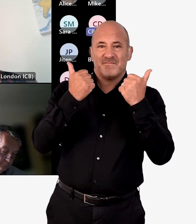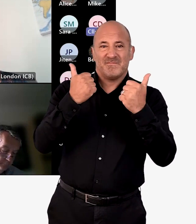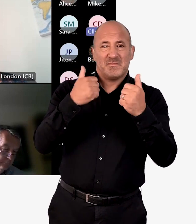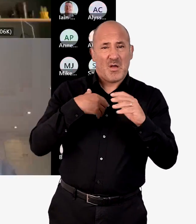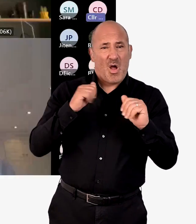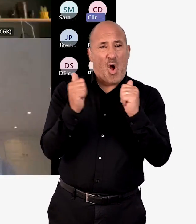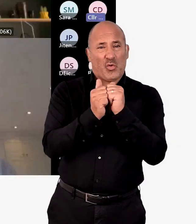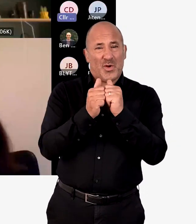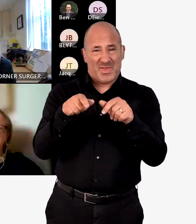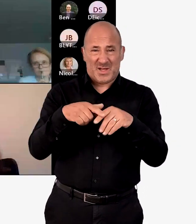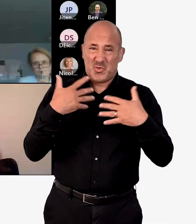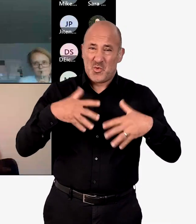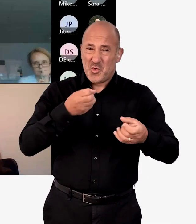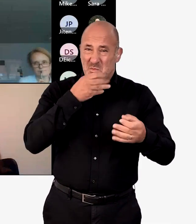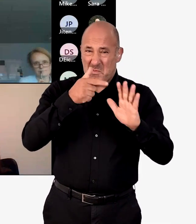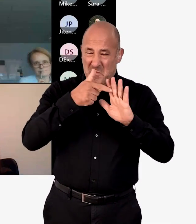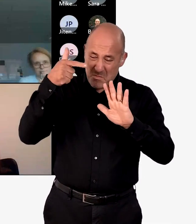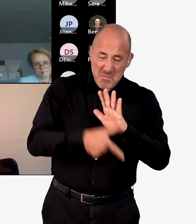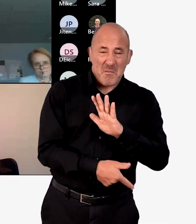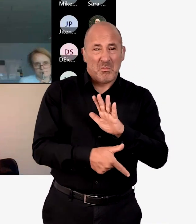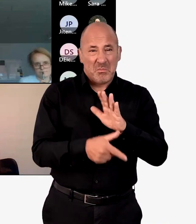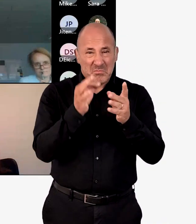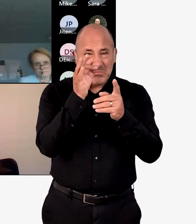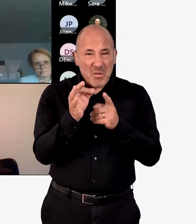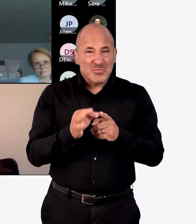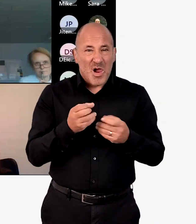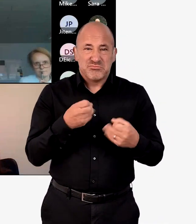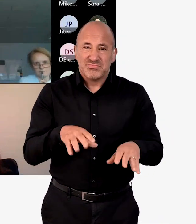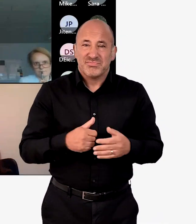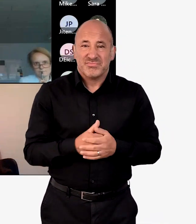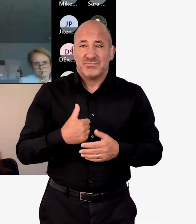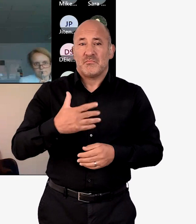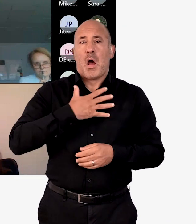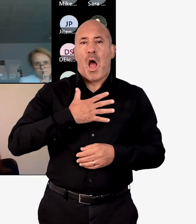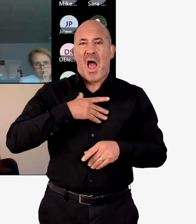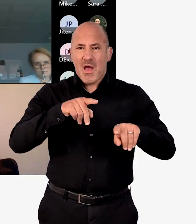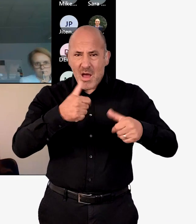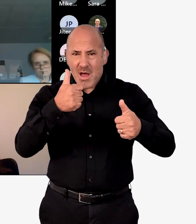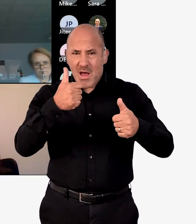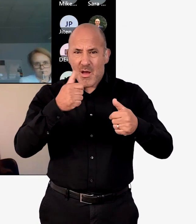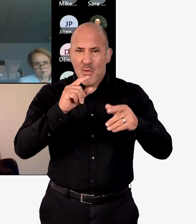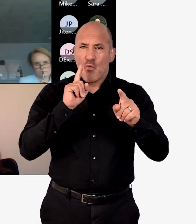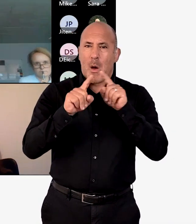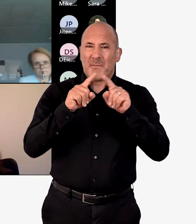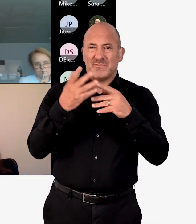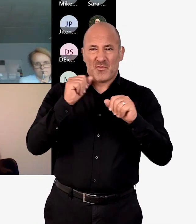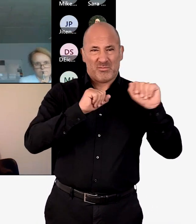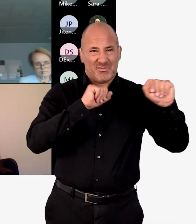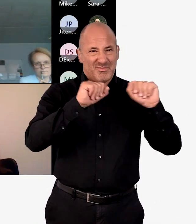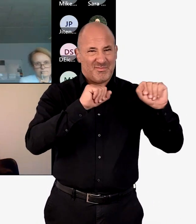Thanks, Mike. And I agree, it is a very extensive, thorough and fascinating piece of work. And I do like the way that